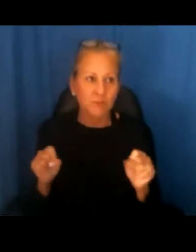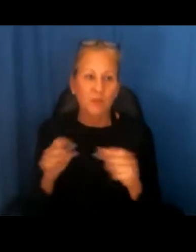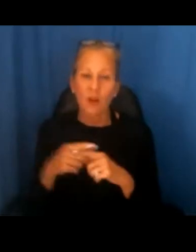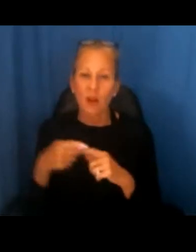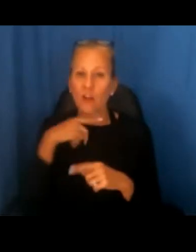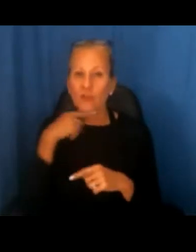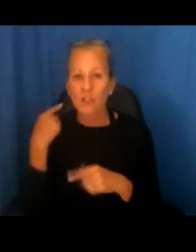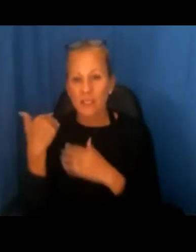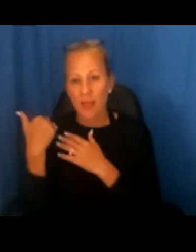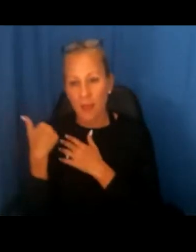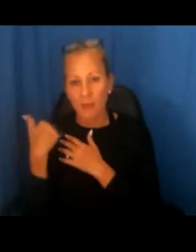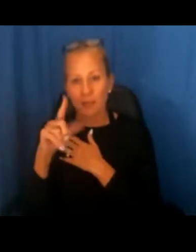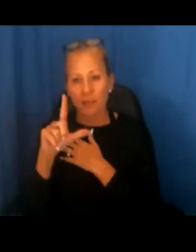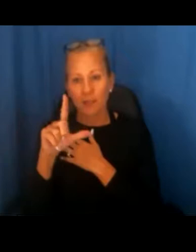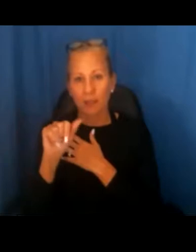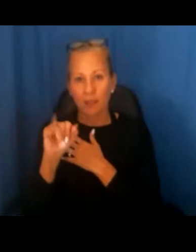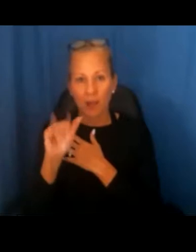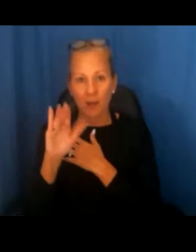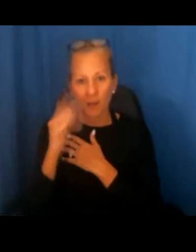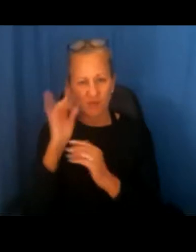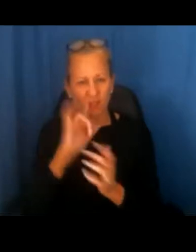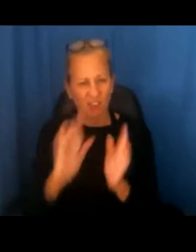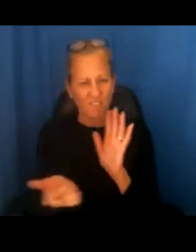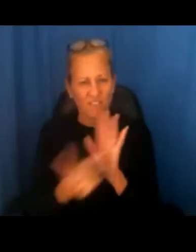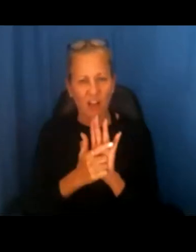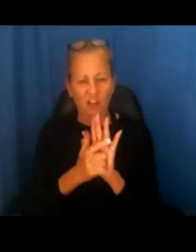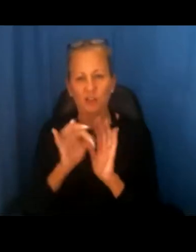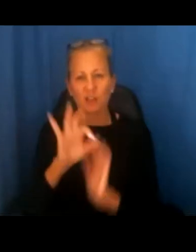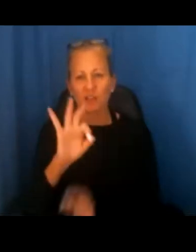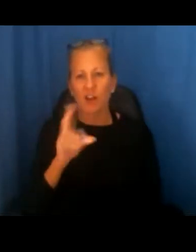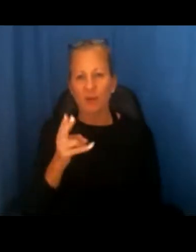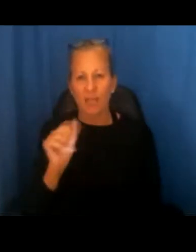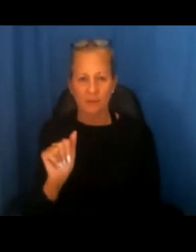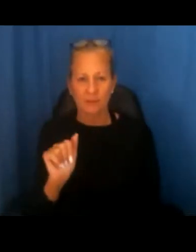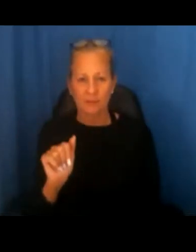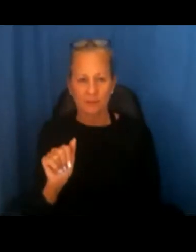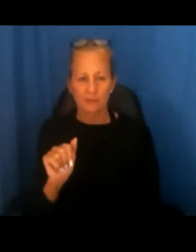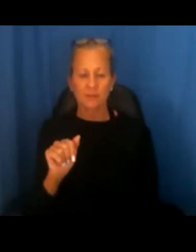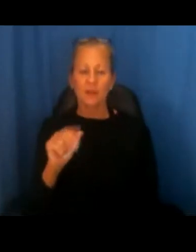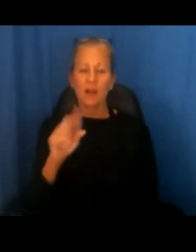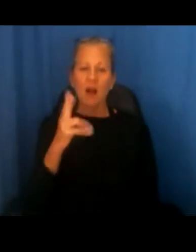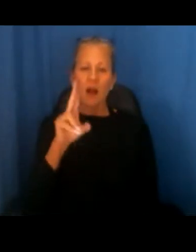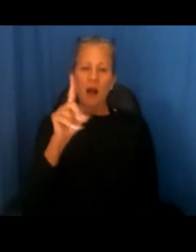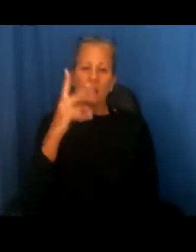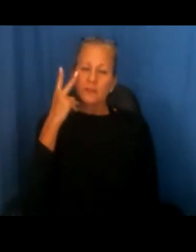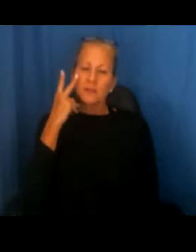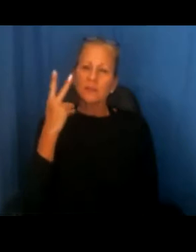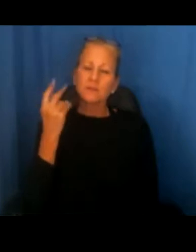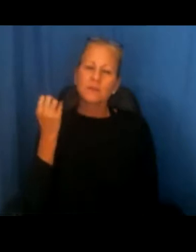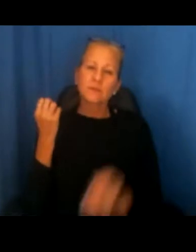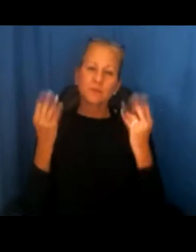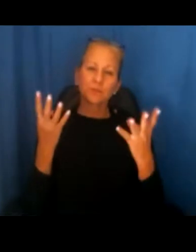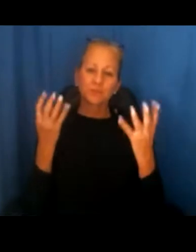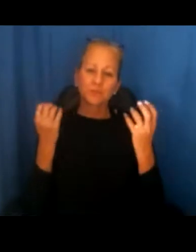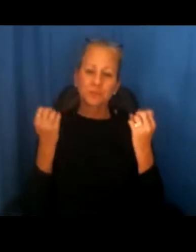risk of liability because it's a violation of the Fair Housing Act. HUD has seen many, many